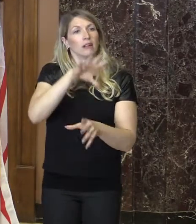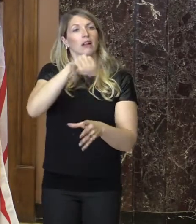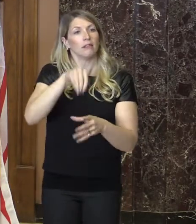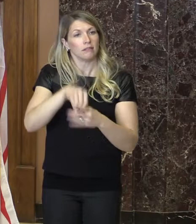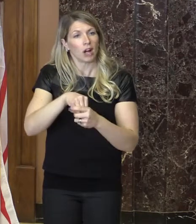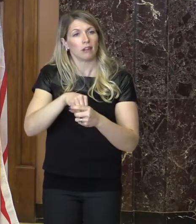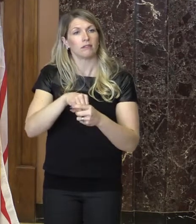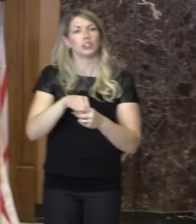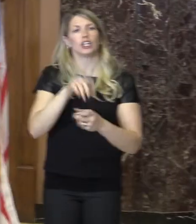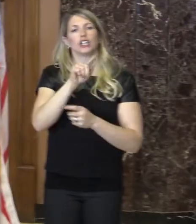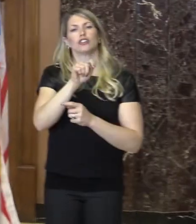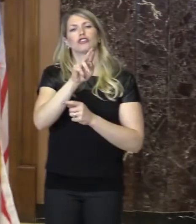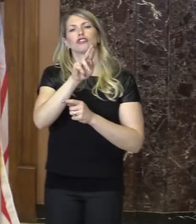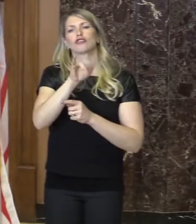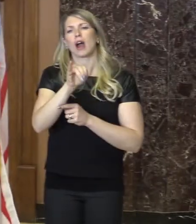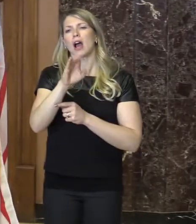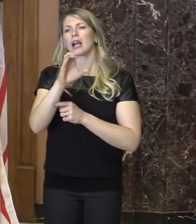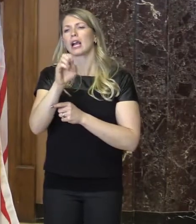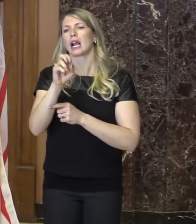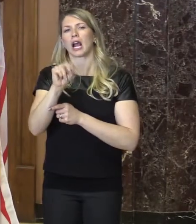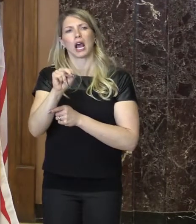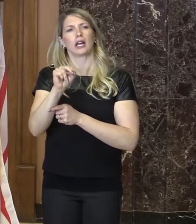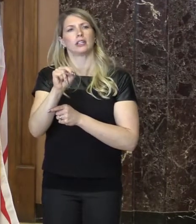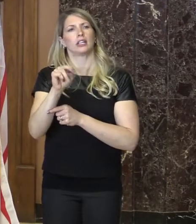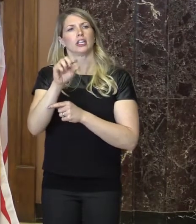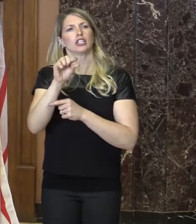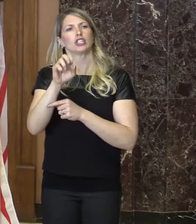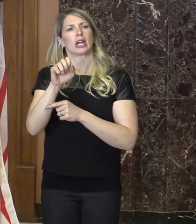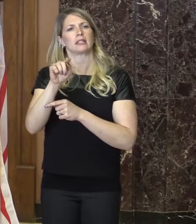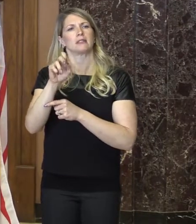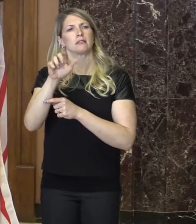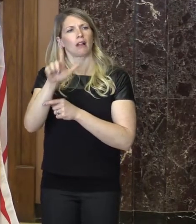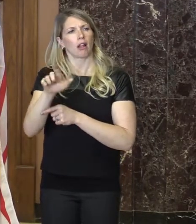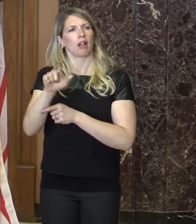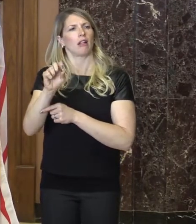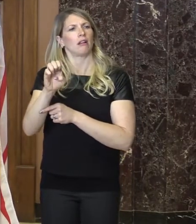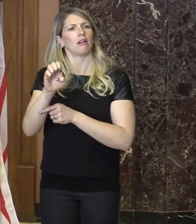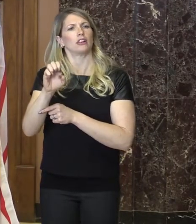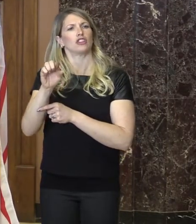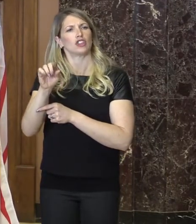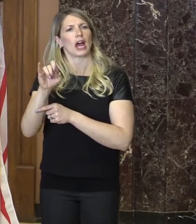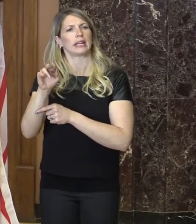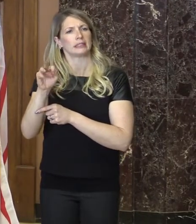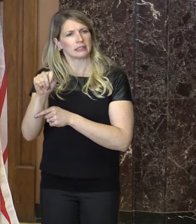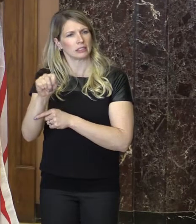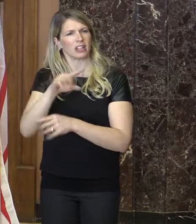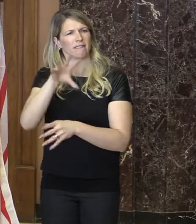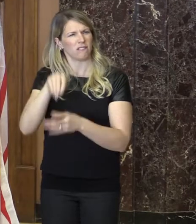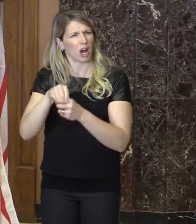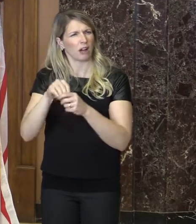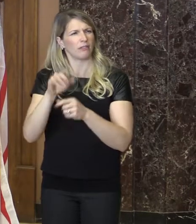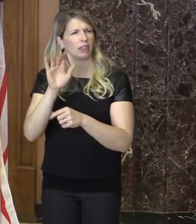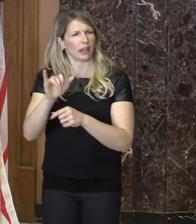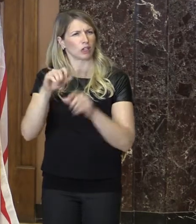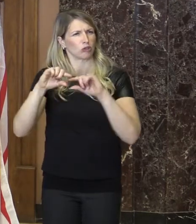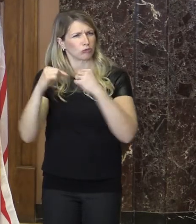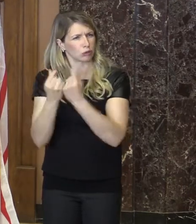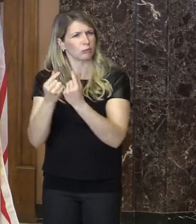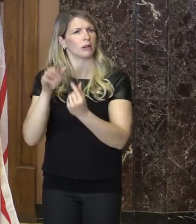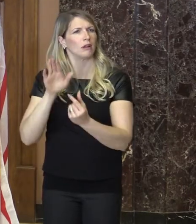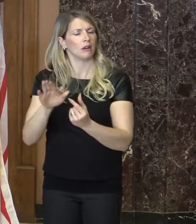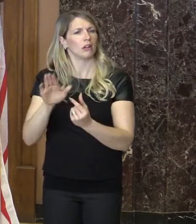Gentle Giant and has been involved with Special Olympics for well over a decade. She is a multi-sport athlete who